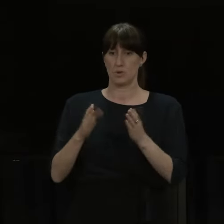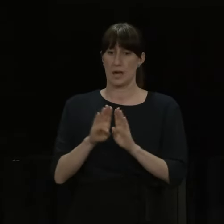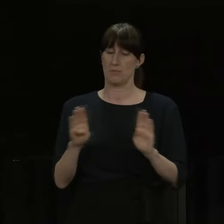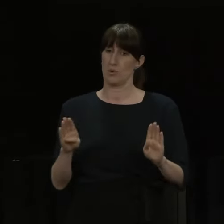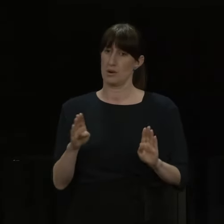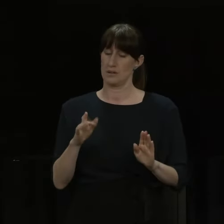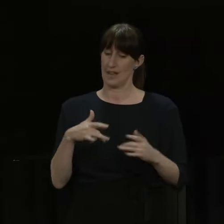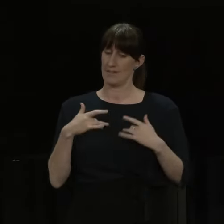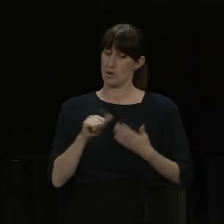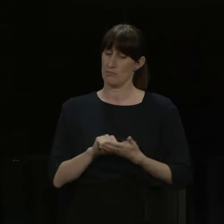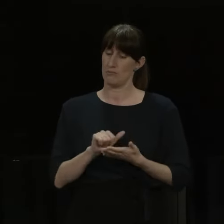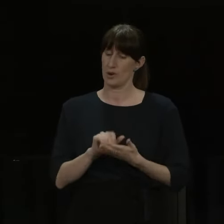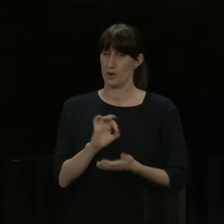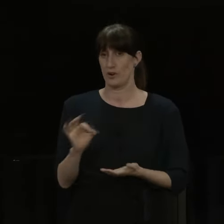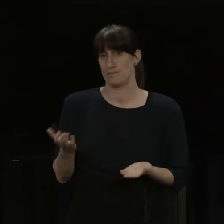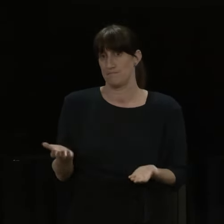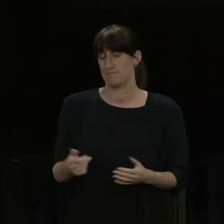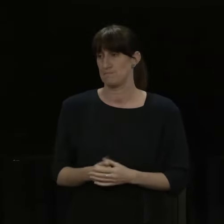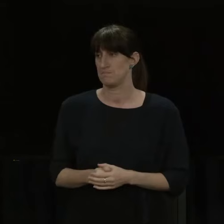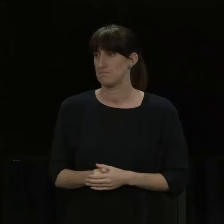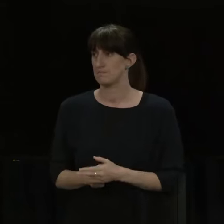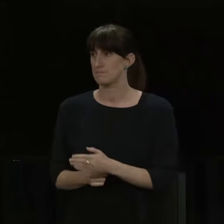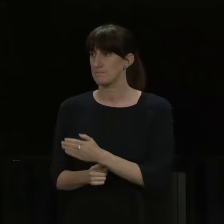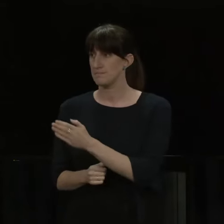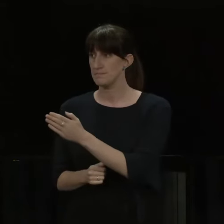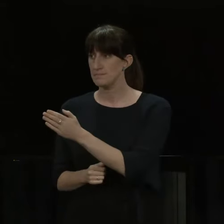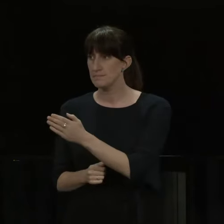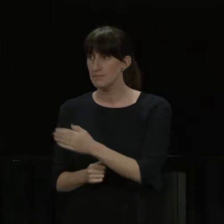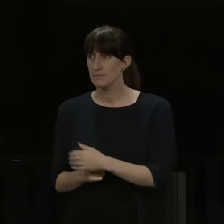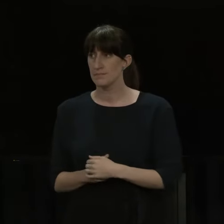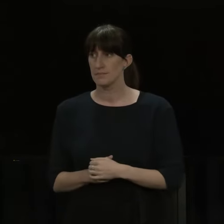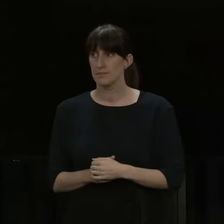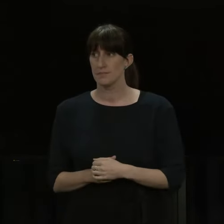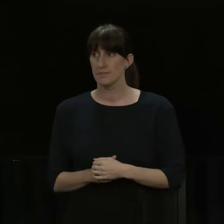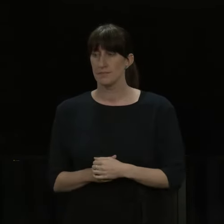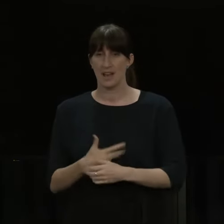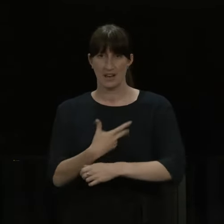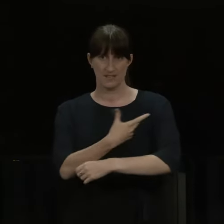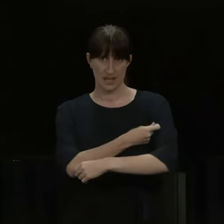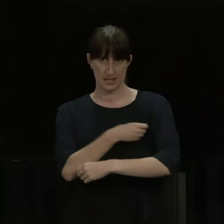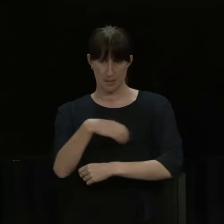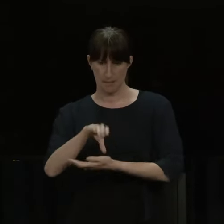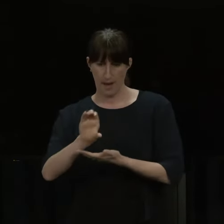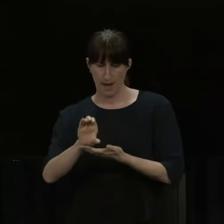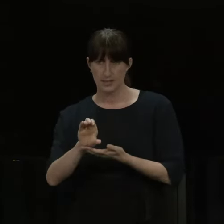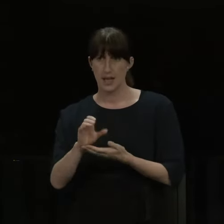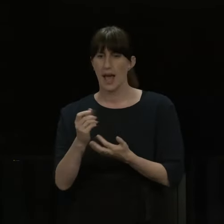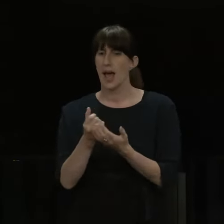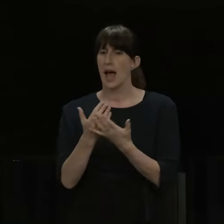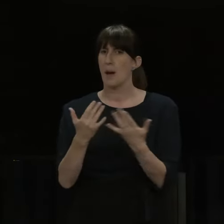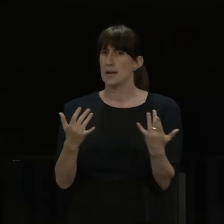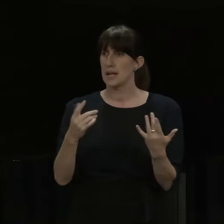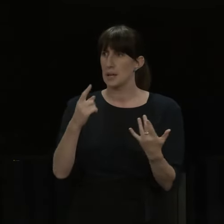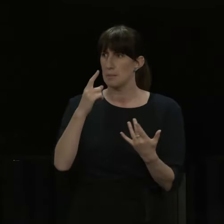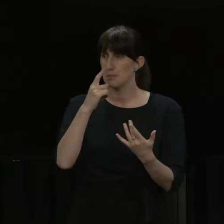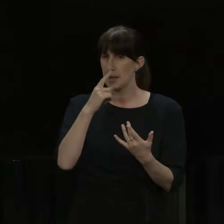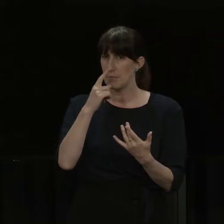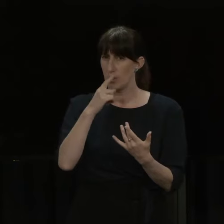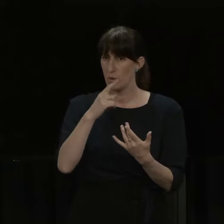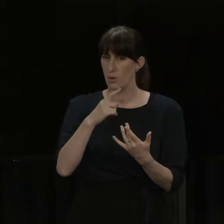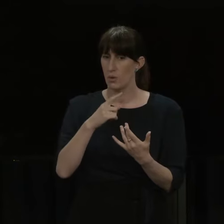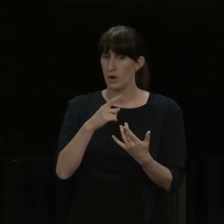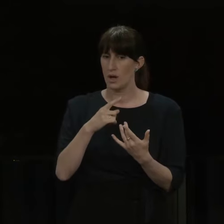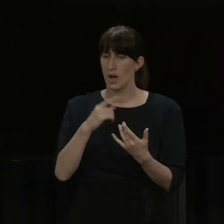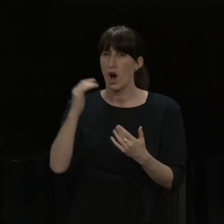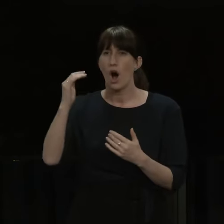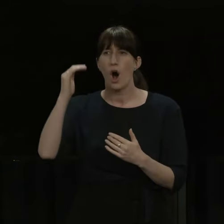vaccine passes, do we know how many haven't had the request for them to be issued and how many of those people are elderly? Is there